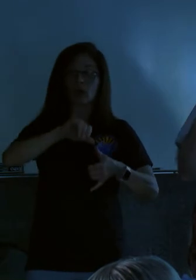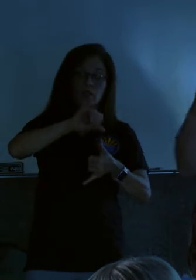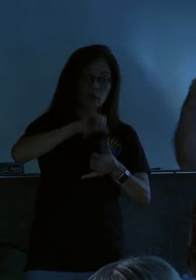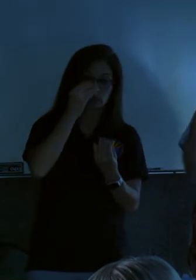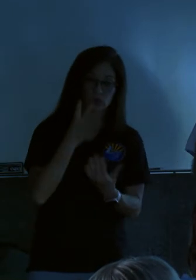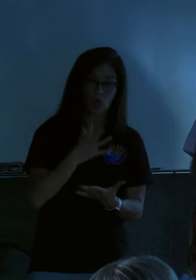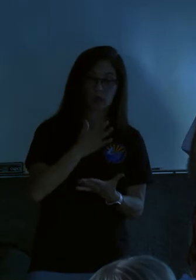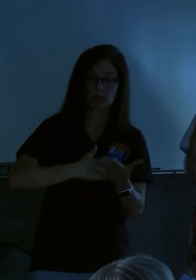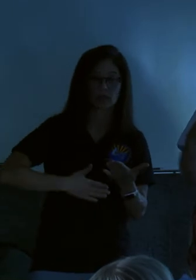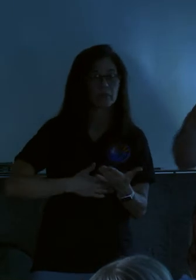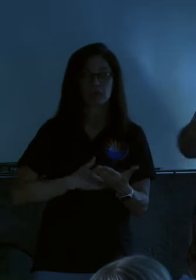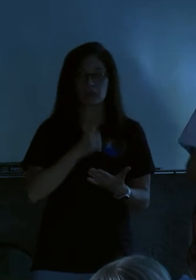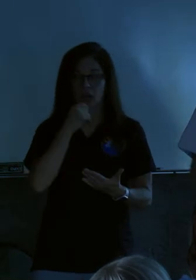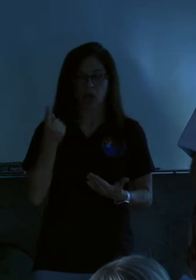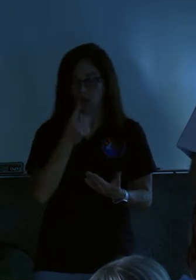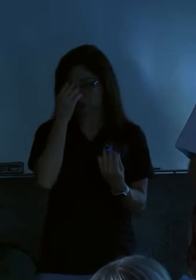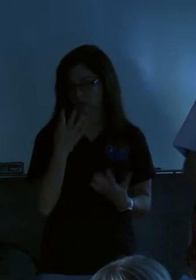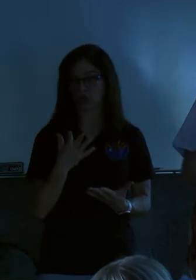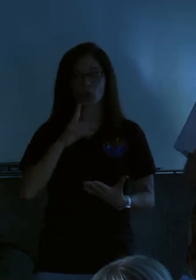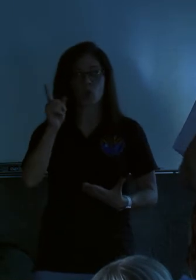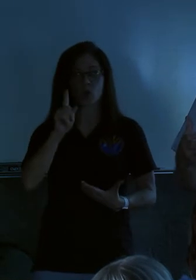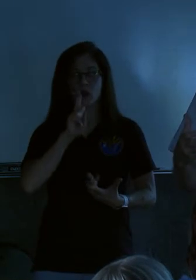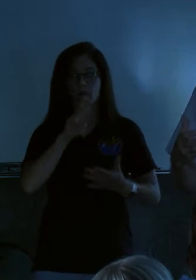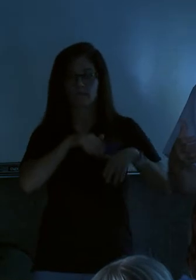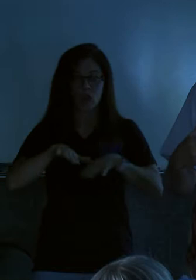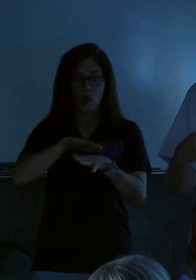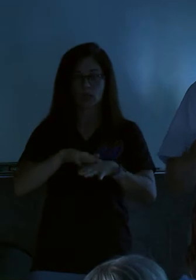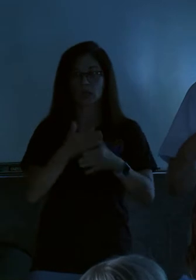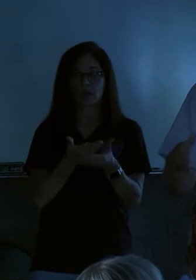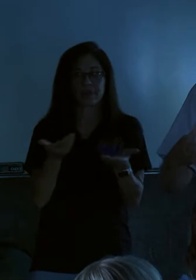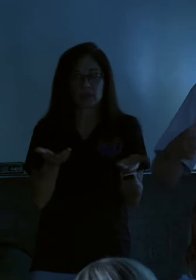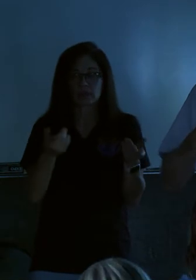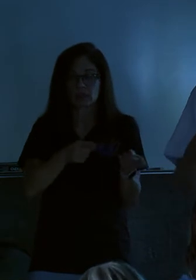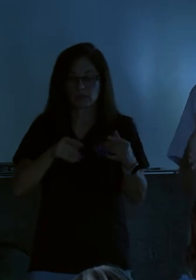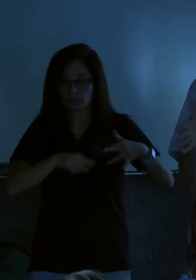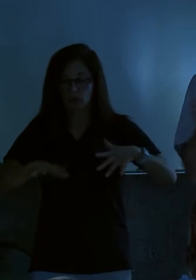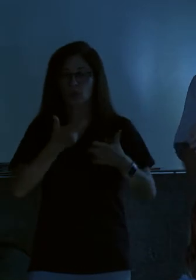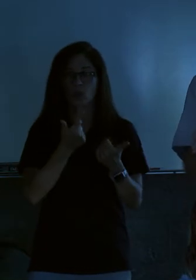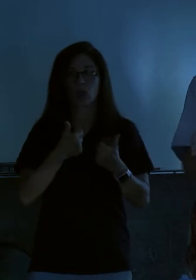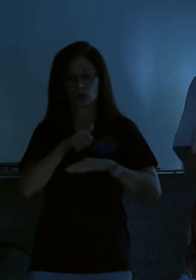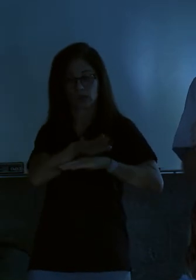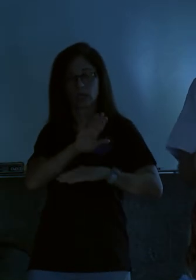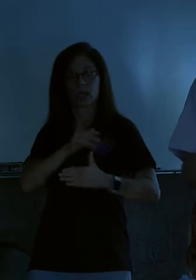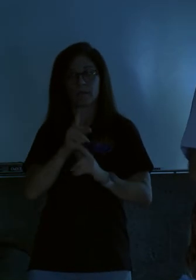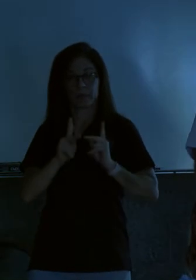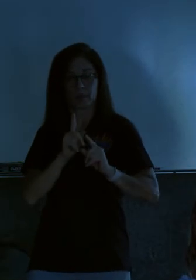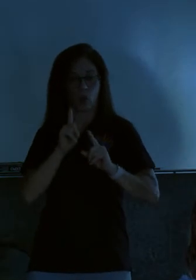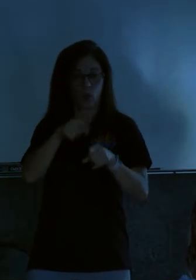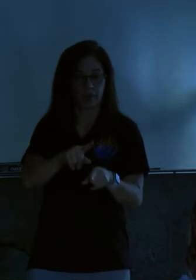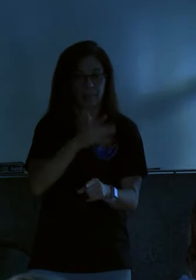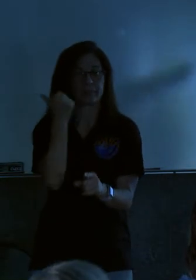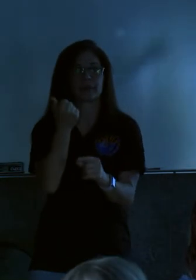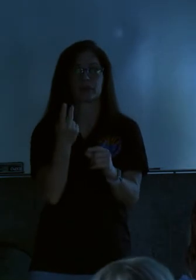in the gauges, that's not always indicative of where the flows are and how things are happening. And so we want to direct our resources to where they can best